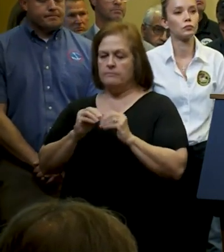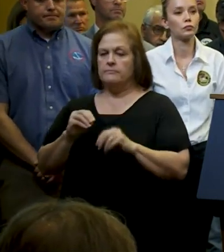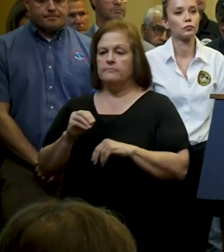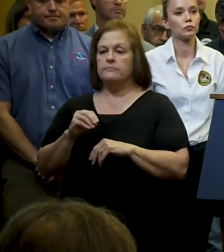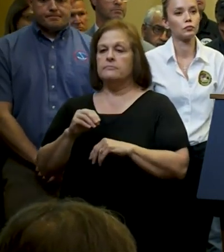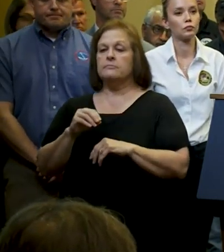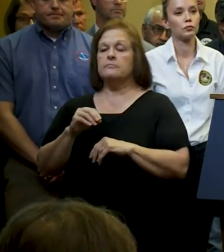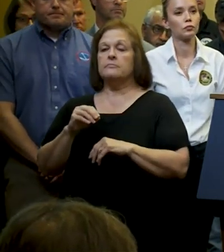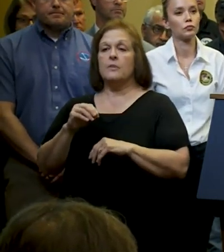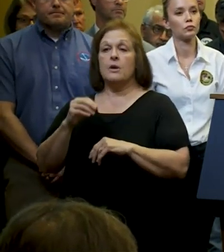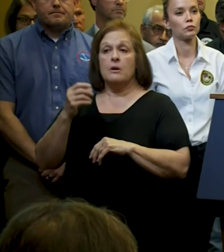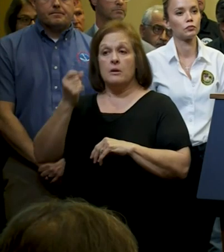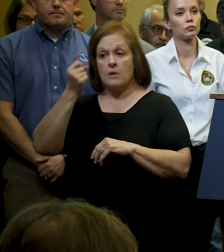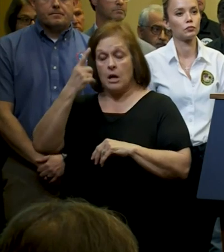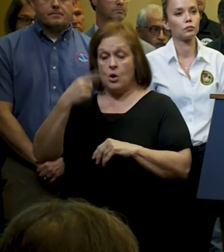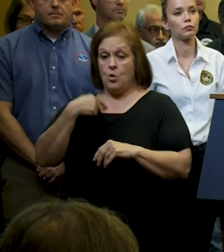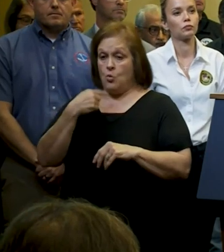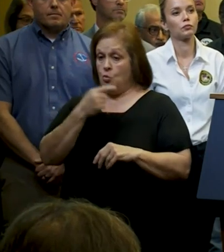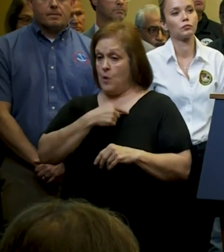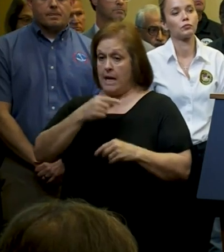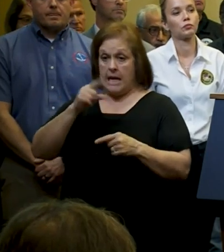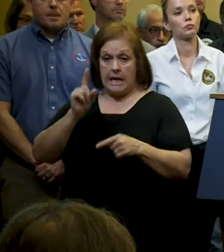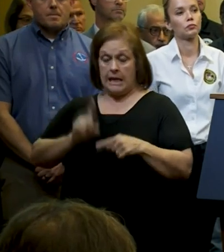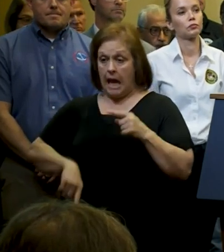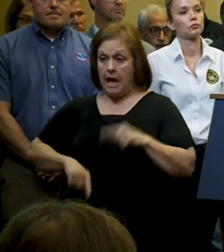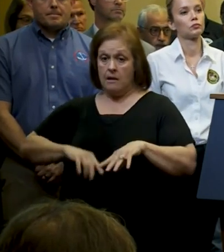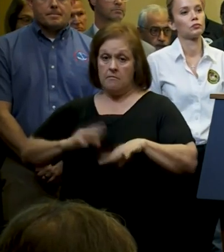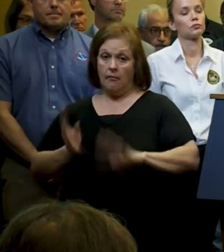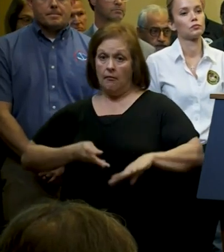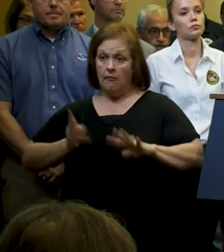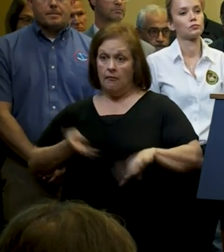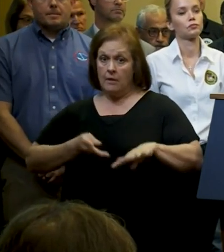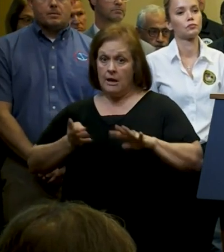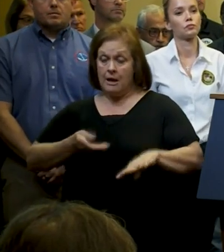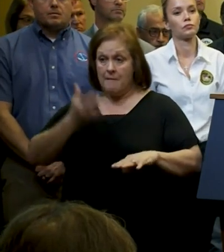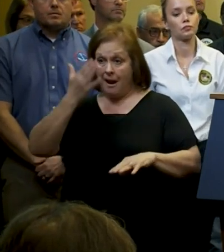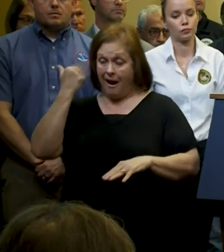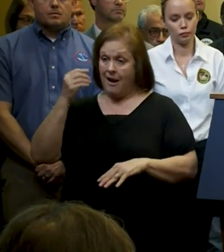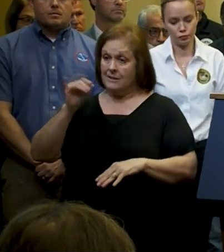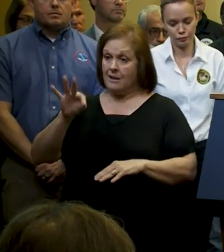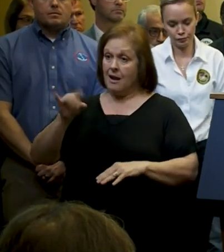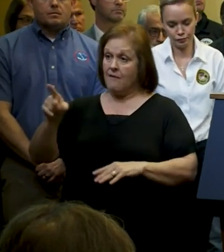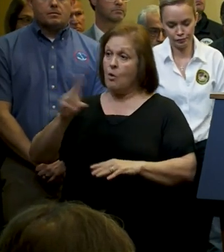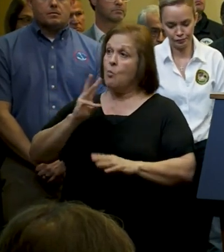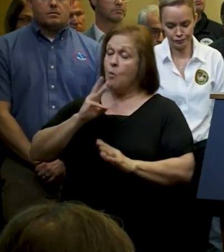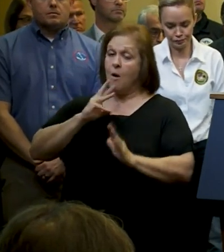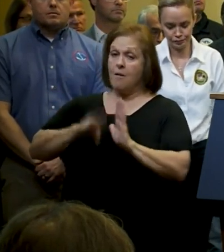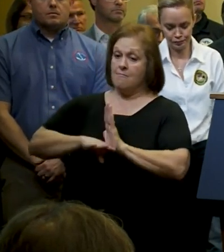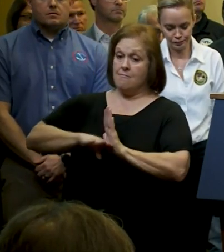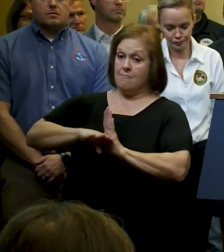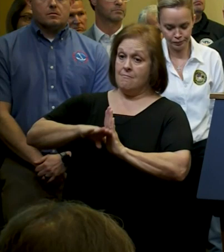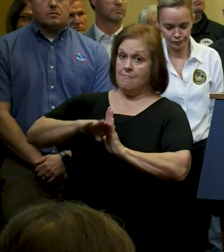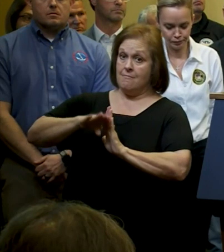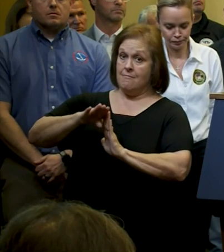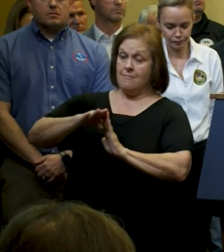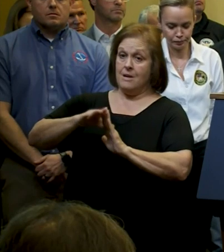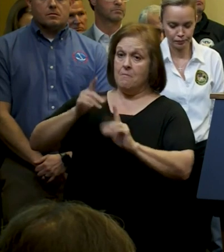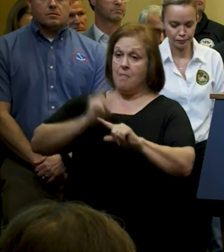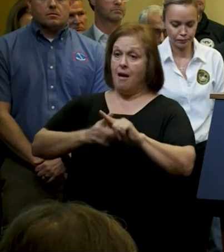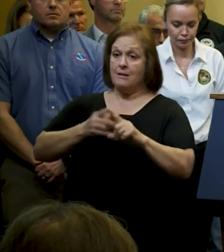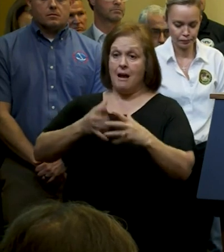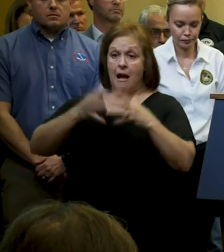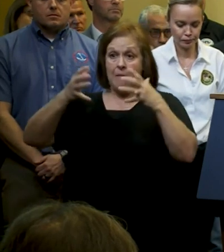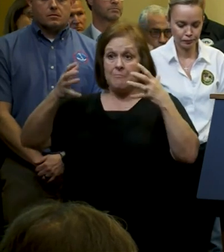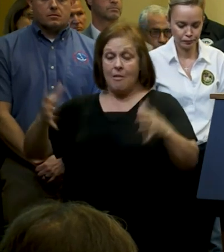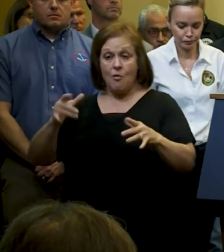Again, we cannot pump our way out of the water levels and the waterfalls that are expected to hit the city